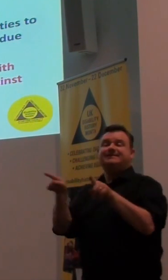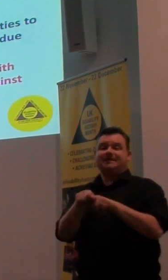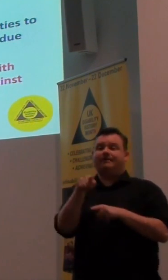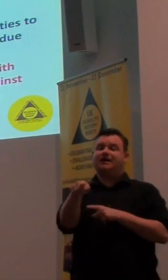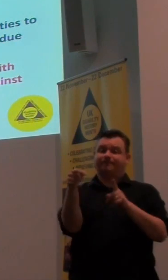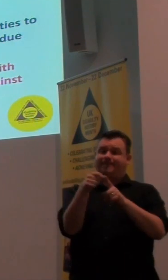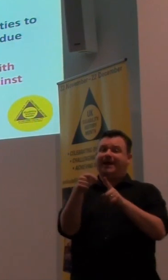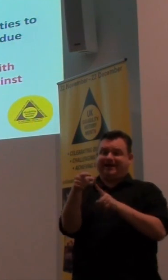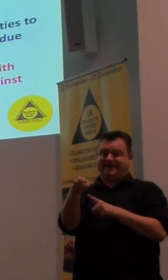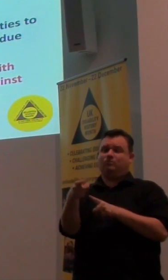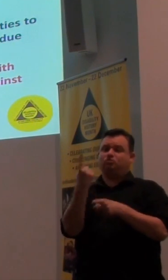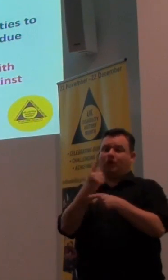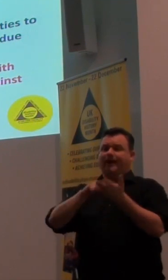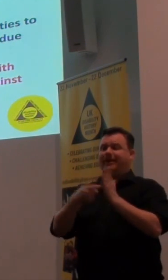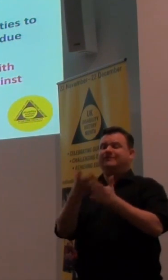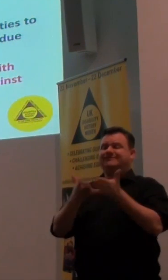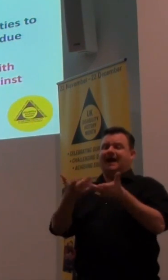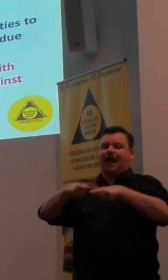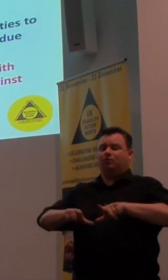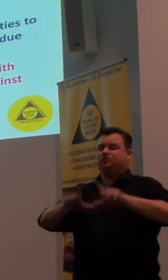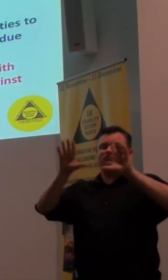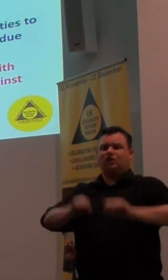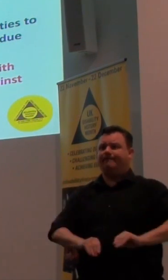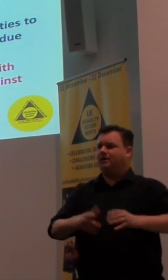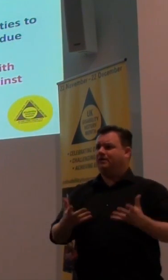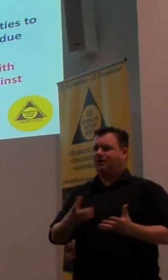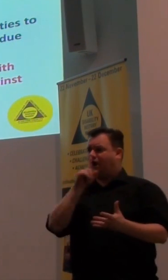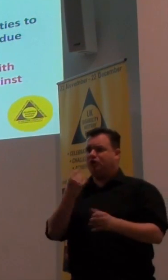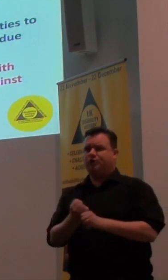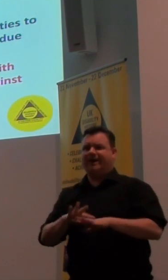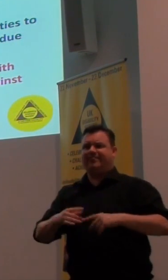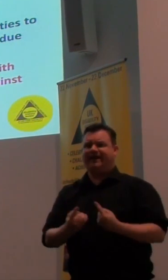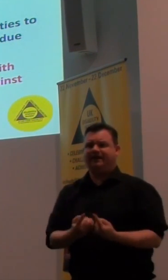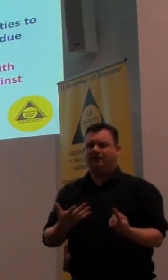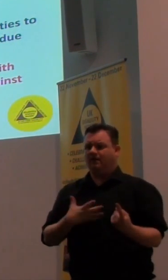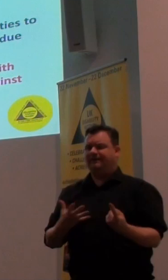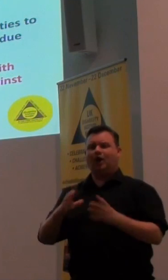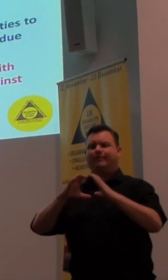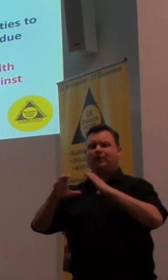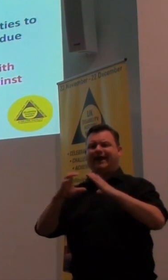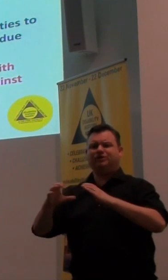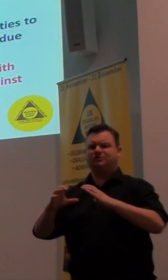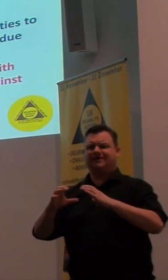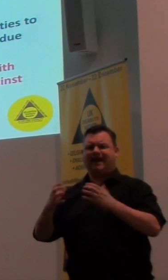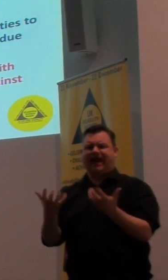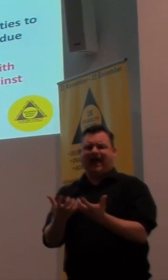you cut back sign language, well then you can turn around and say, deaf people can't do anything, because you take away their means of communication.